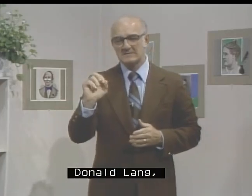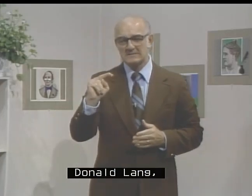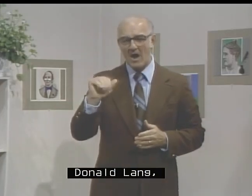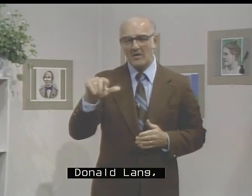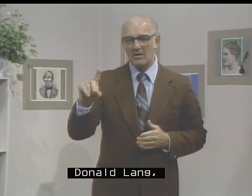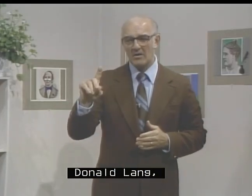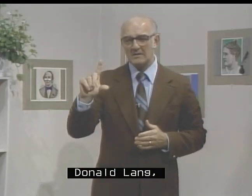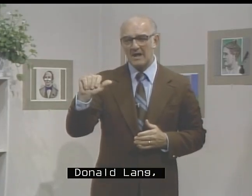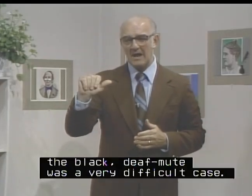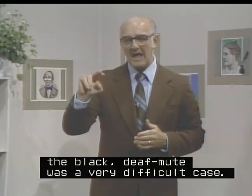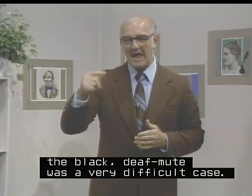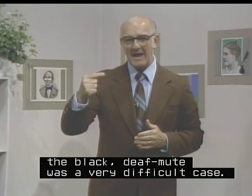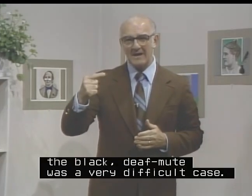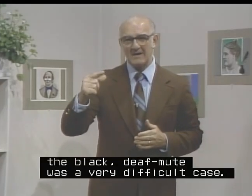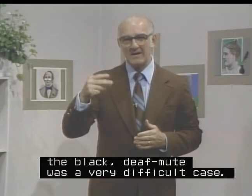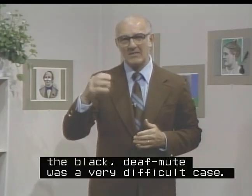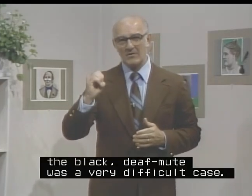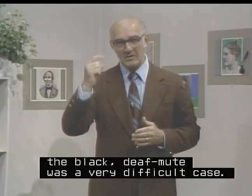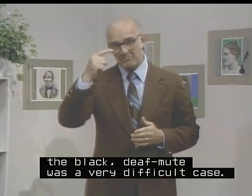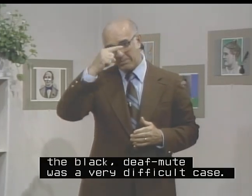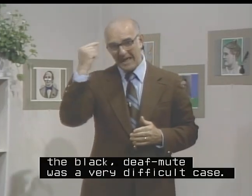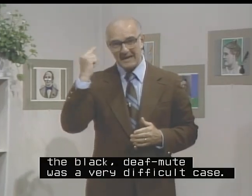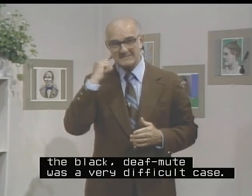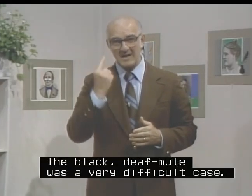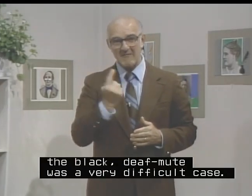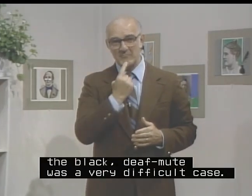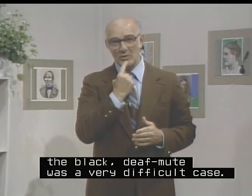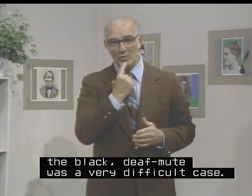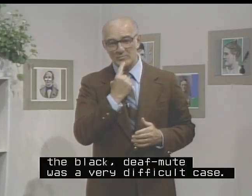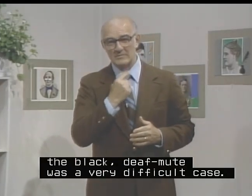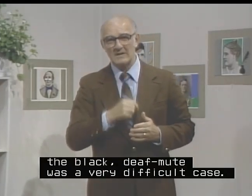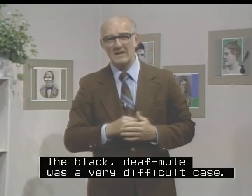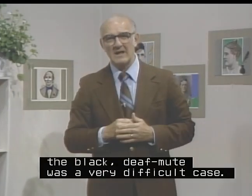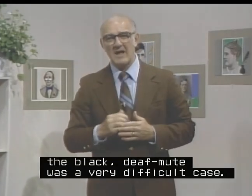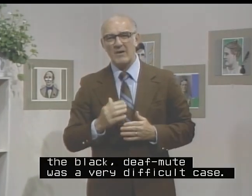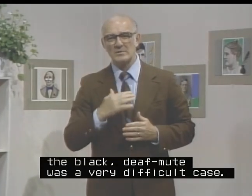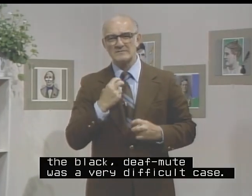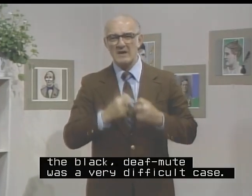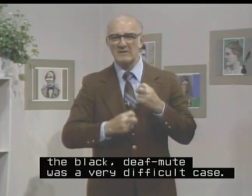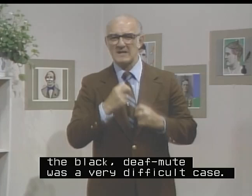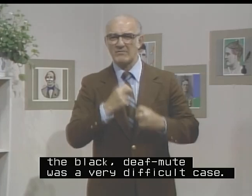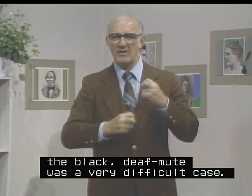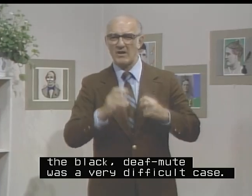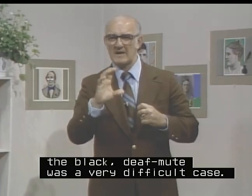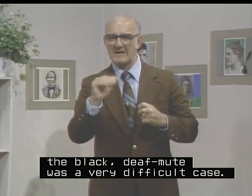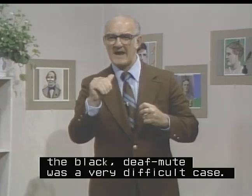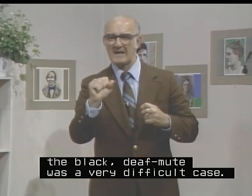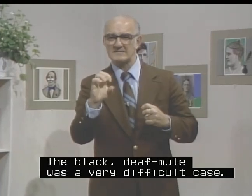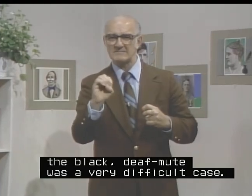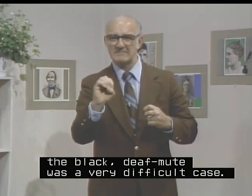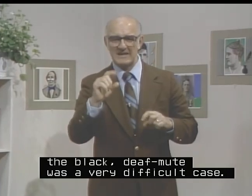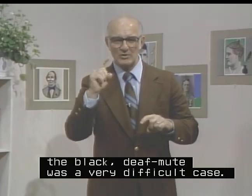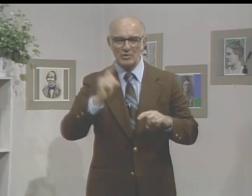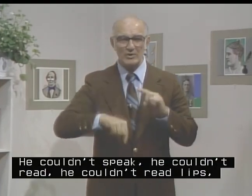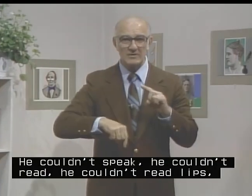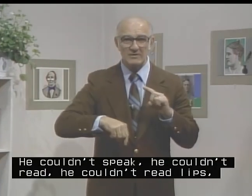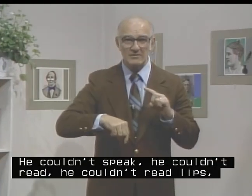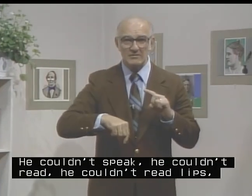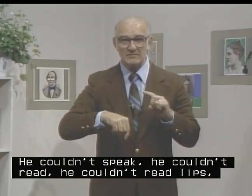Donald Lang, the black deaf mute, was a very difficult case. He couldn't